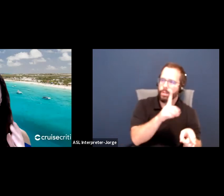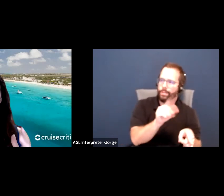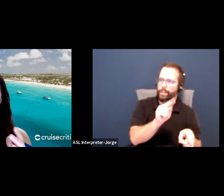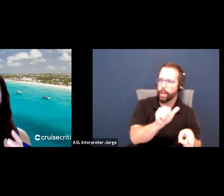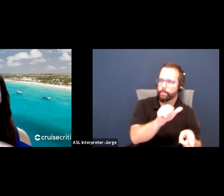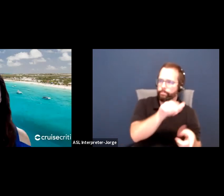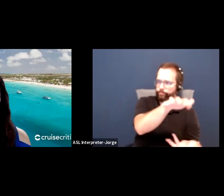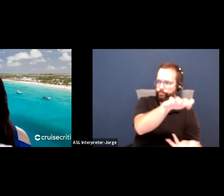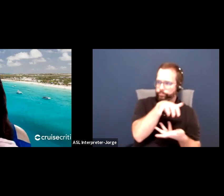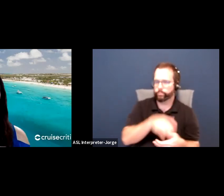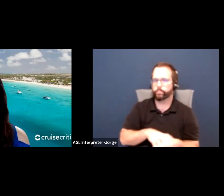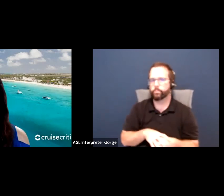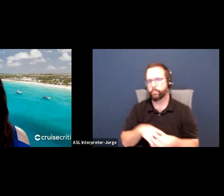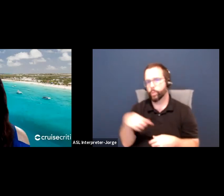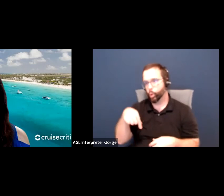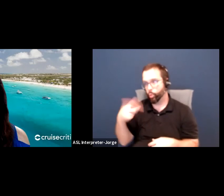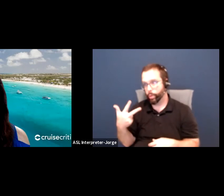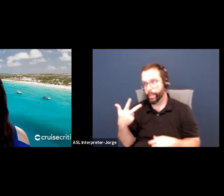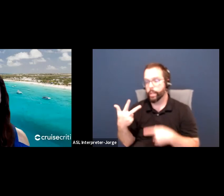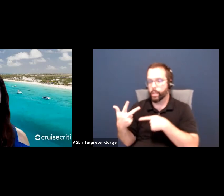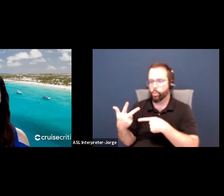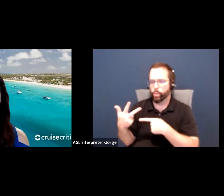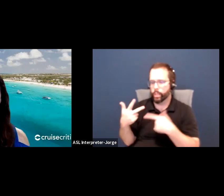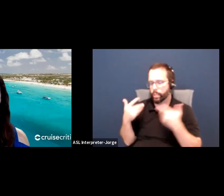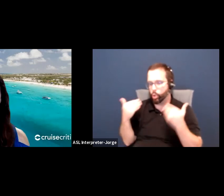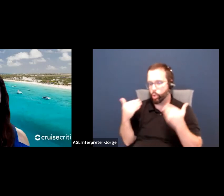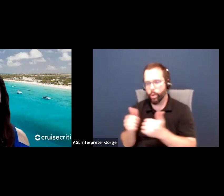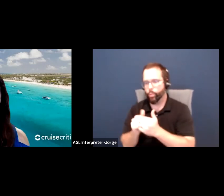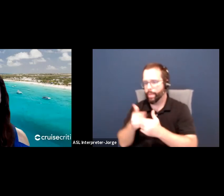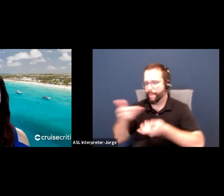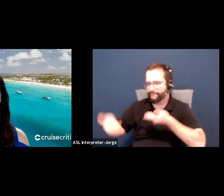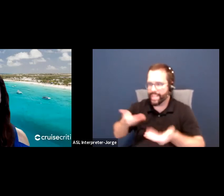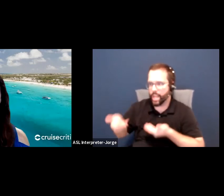set up the online group, do invitations, et cetera.